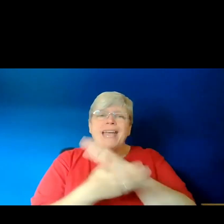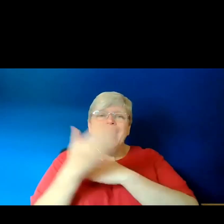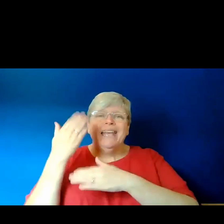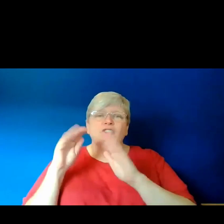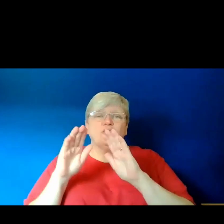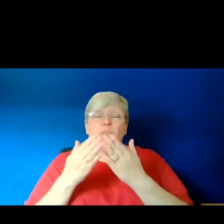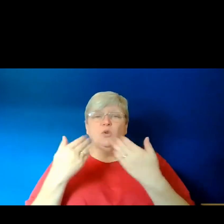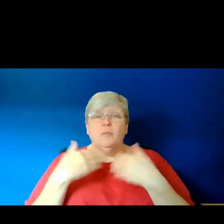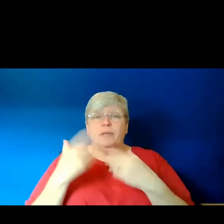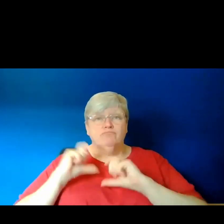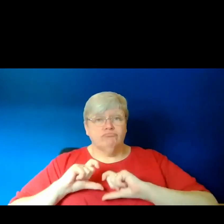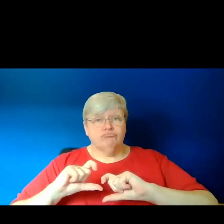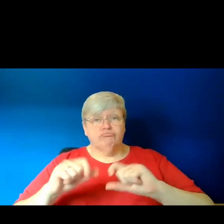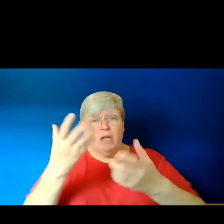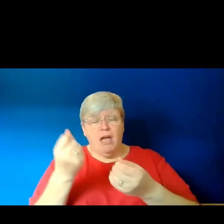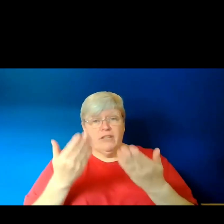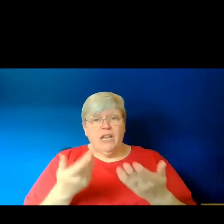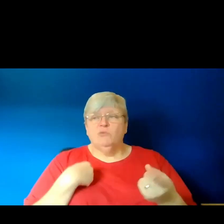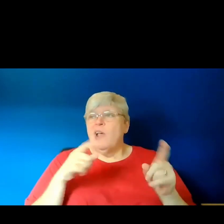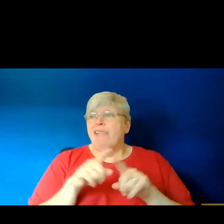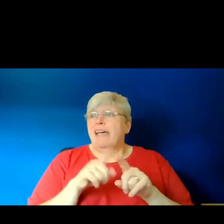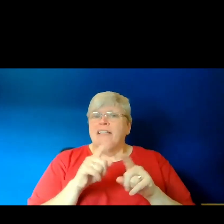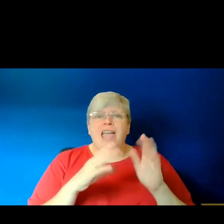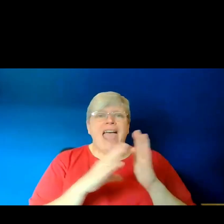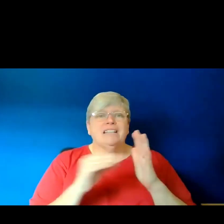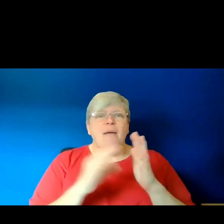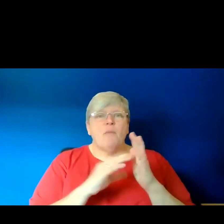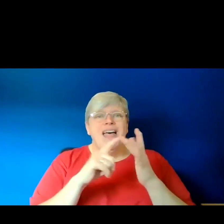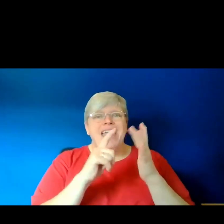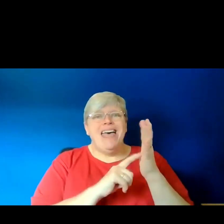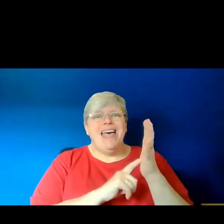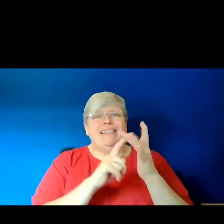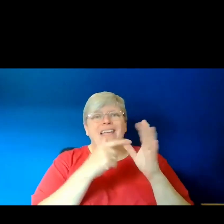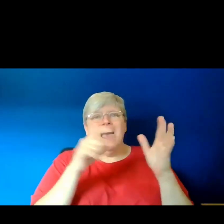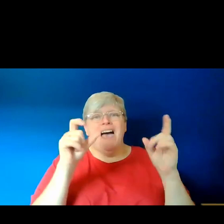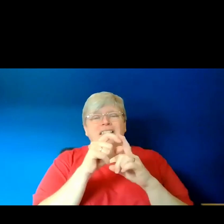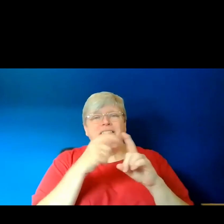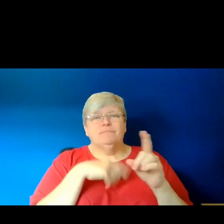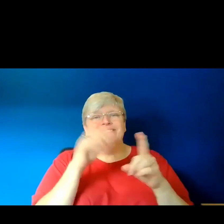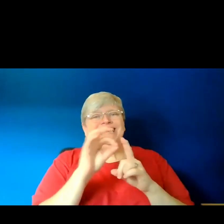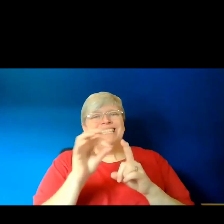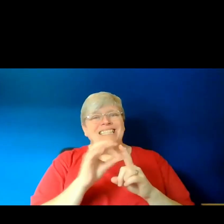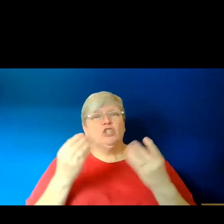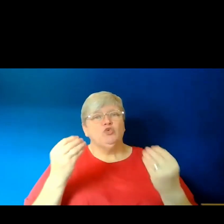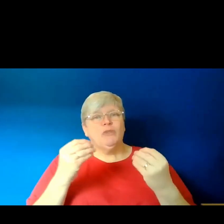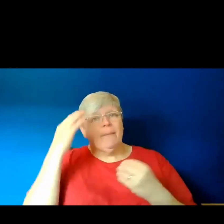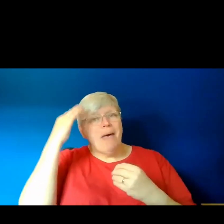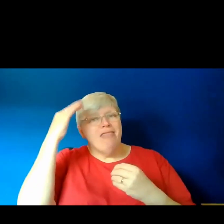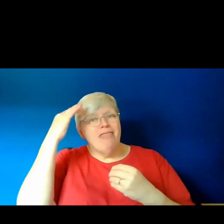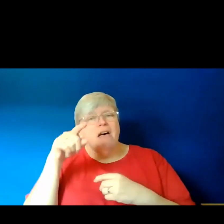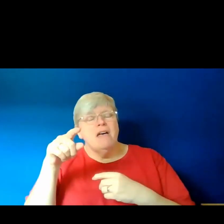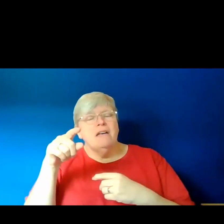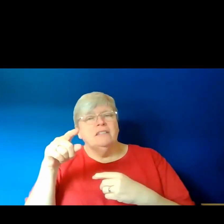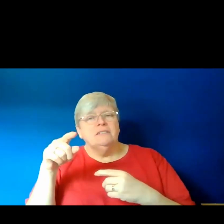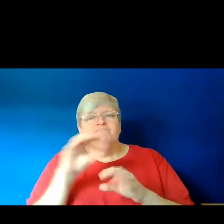survived, like, say, the Iliad, which details aspects of Greek myths, there's often no original